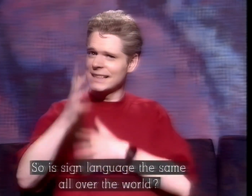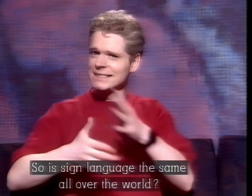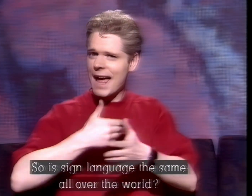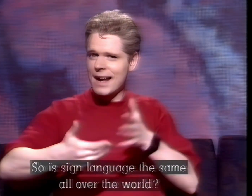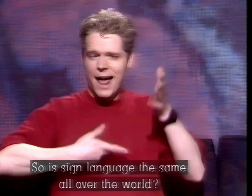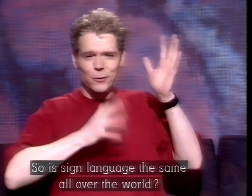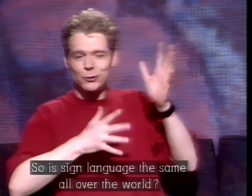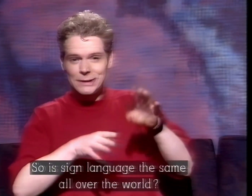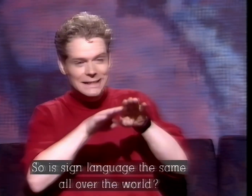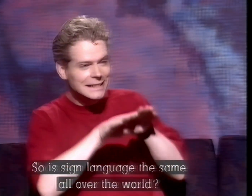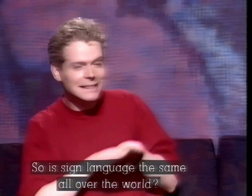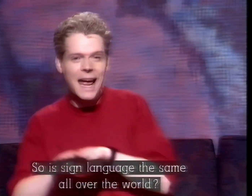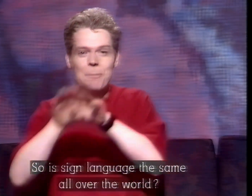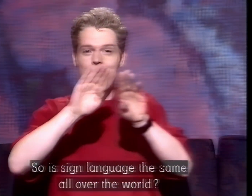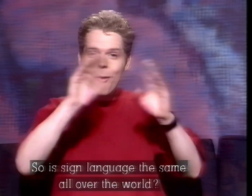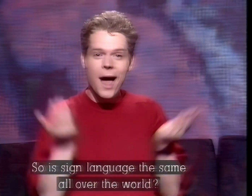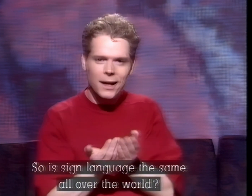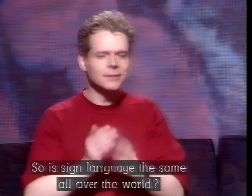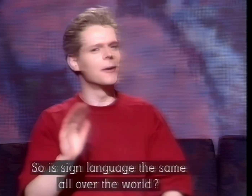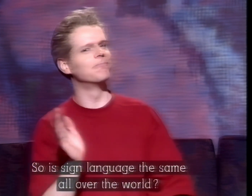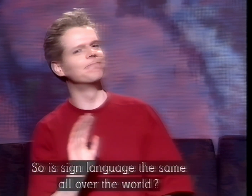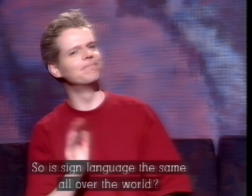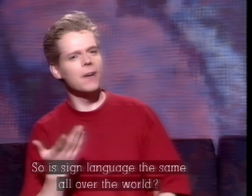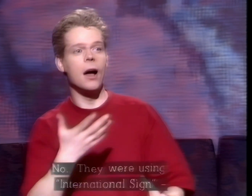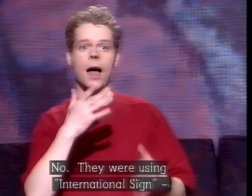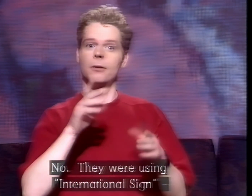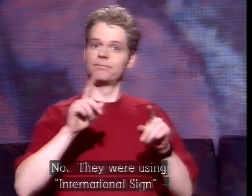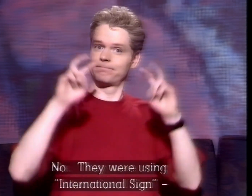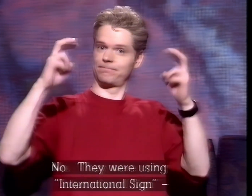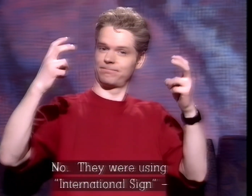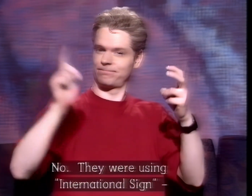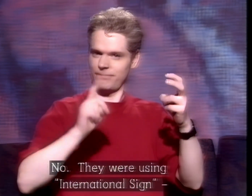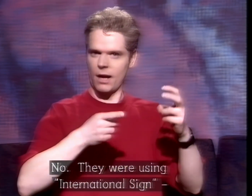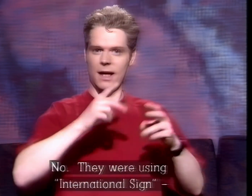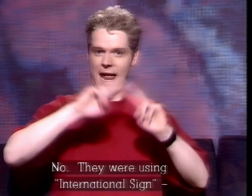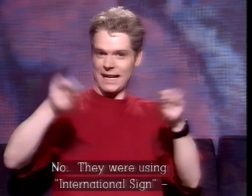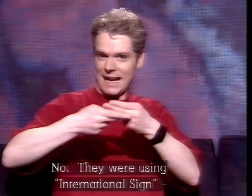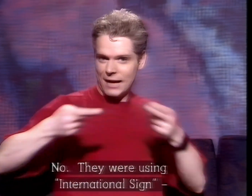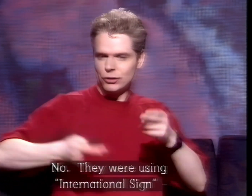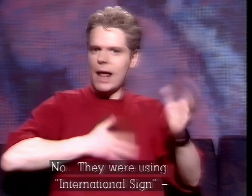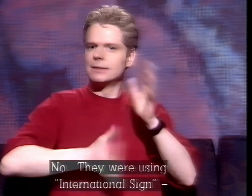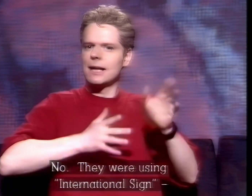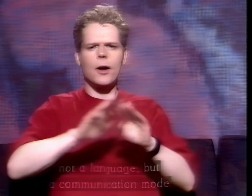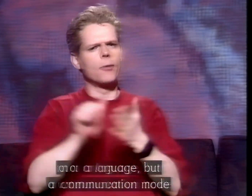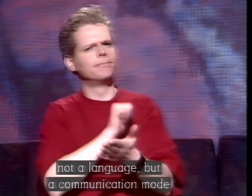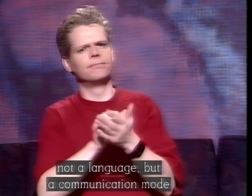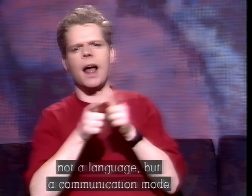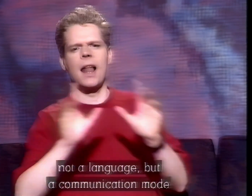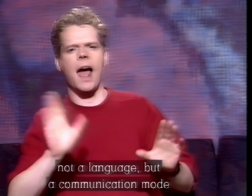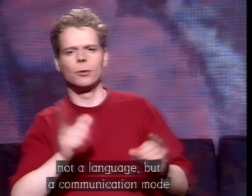So, is sign language the same all over the world? No. They were using what is commonly termed international sign, not